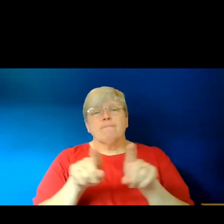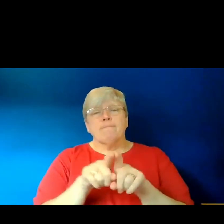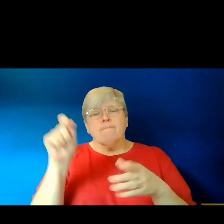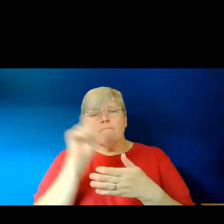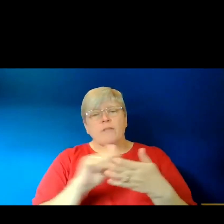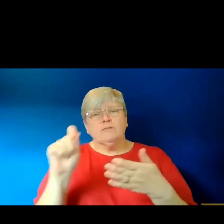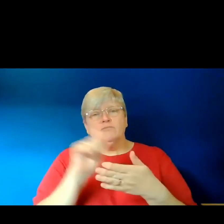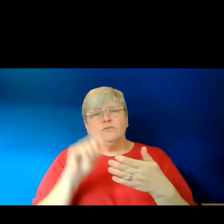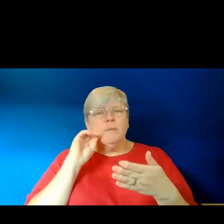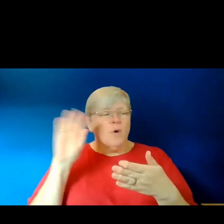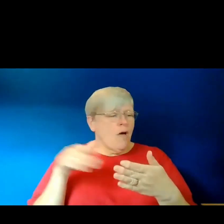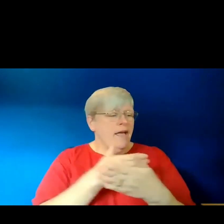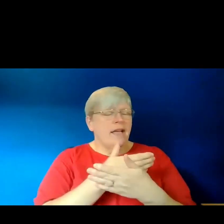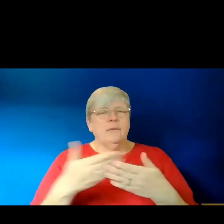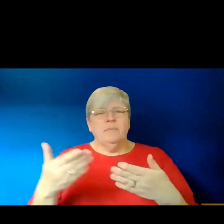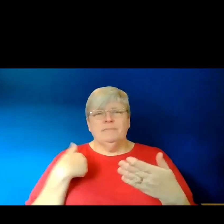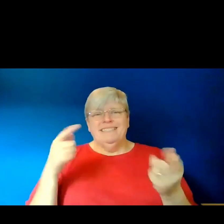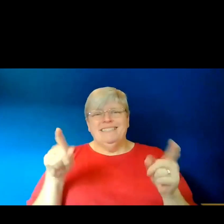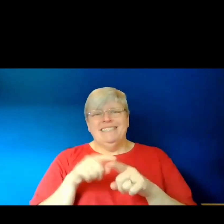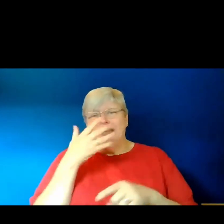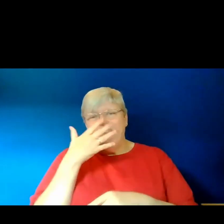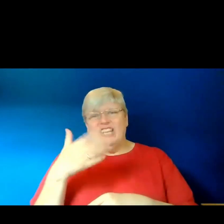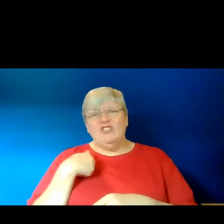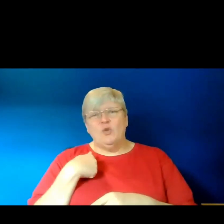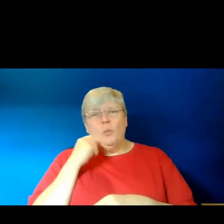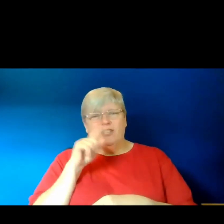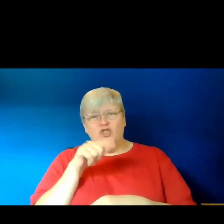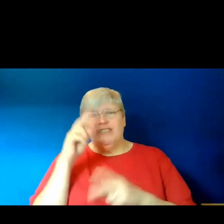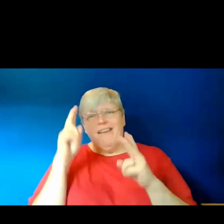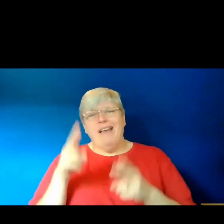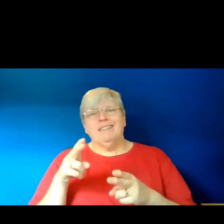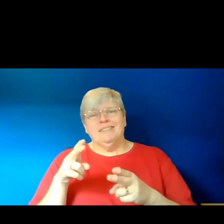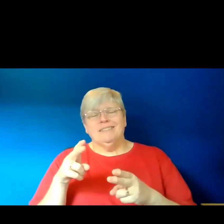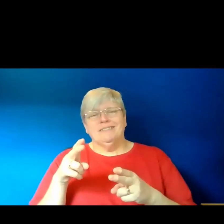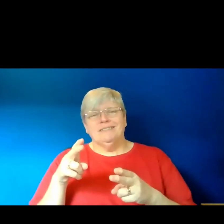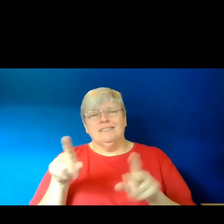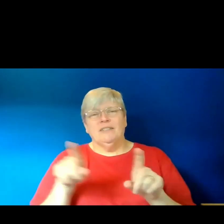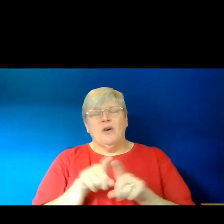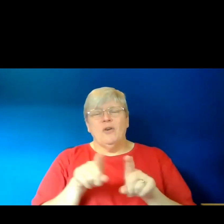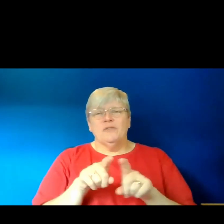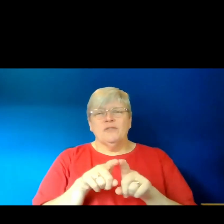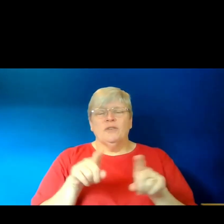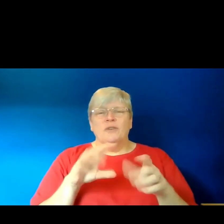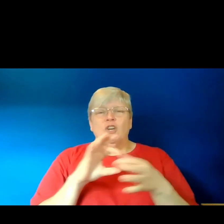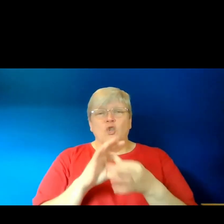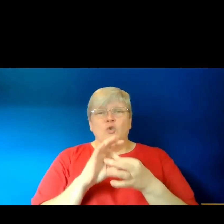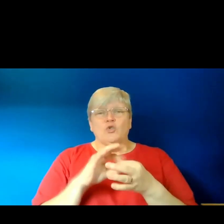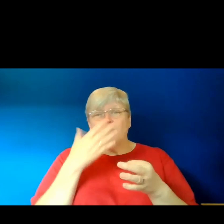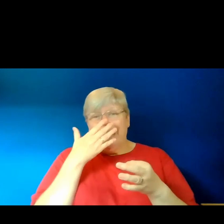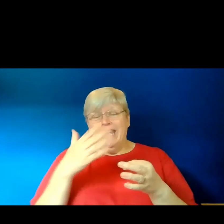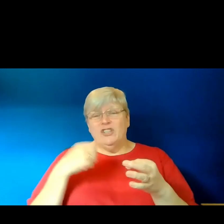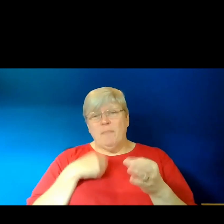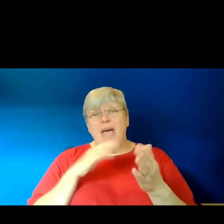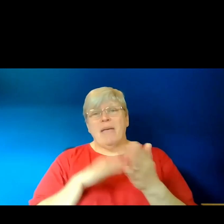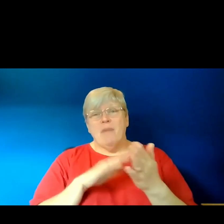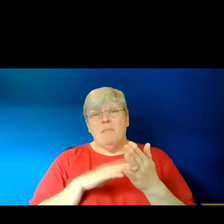poems, I was the same age as Truti Trinh was when she died. And this was also very close to the age that my mum was when she